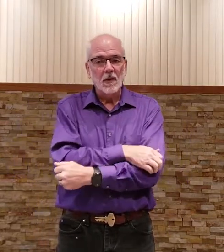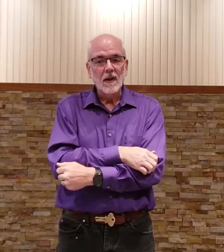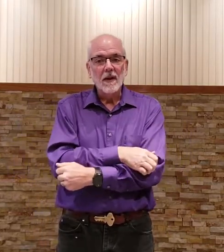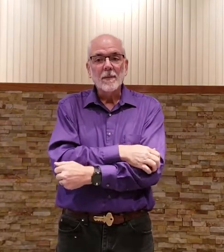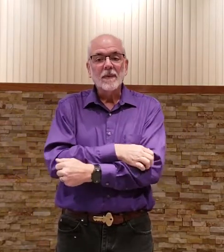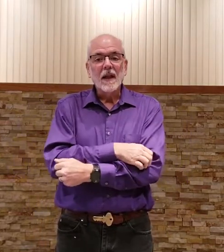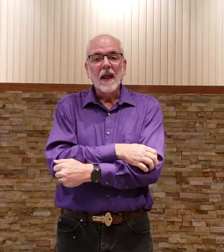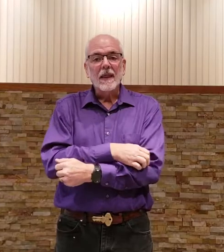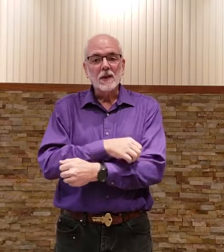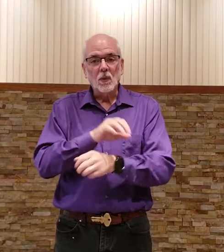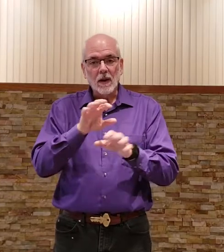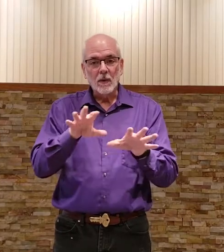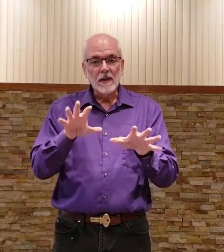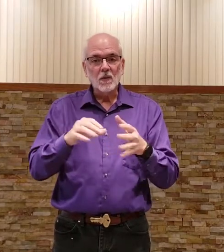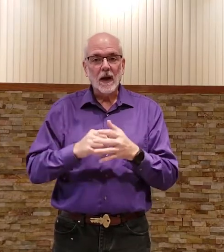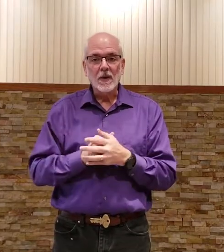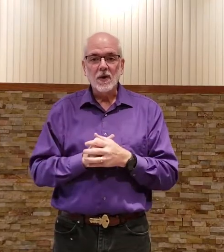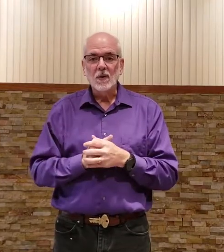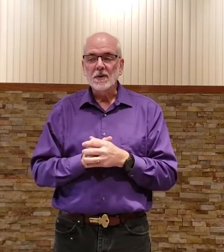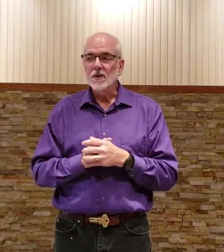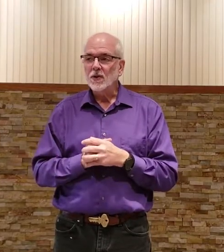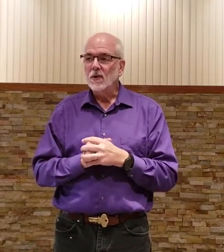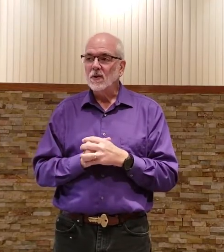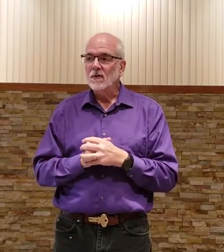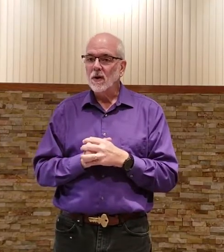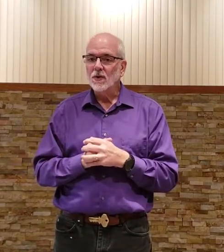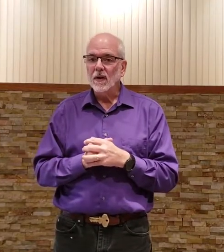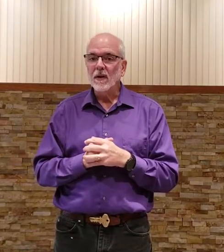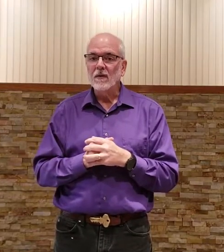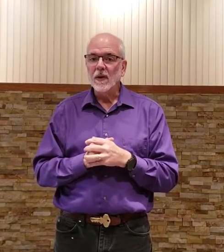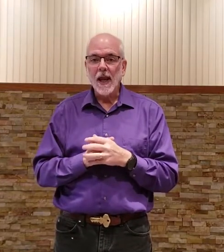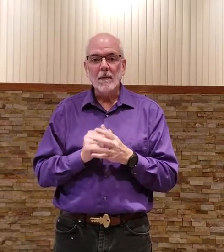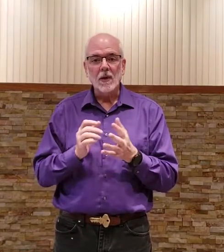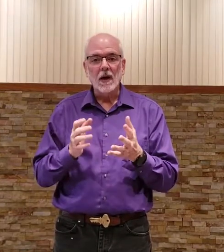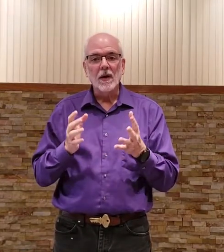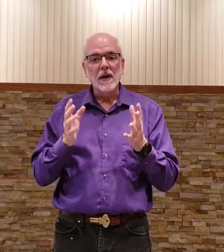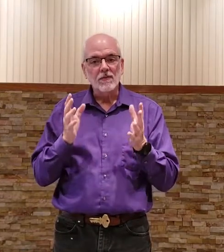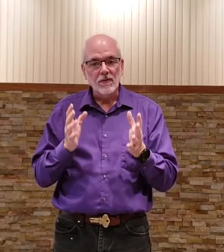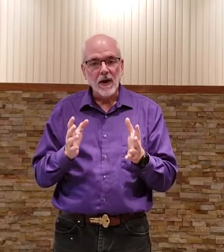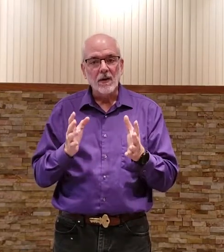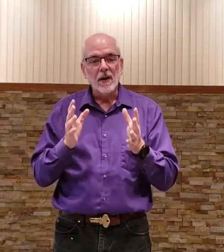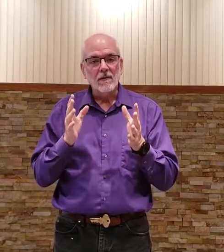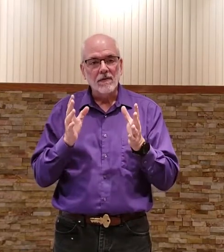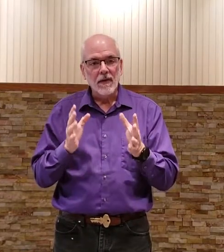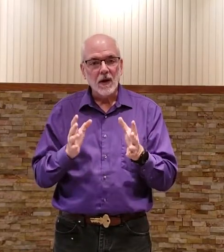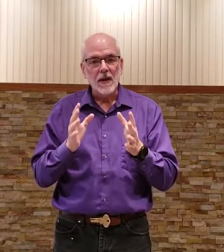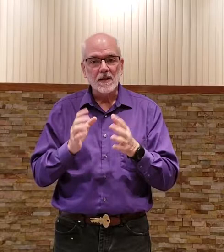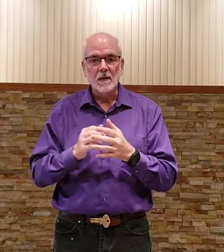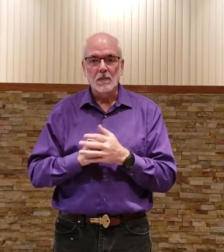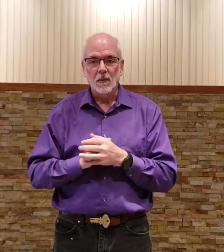that's one of the reasons why i chose this children version the vocabulary is very very simple